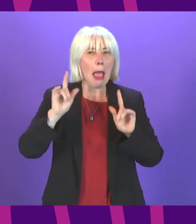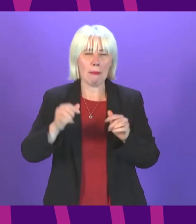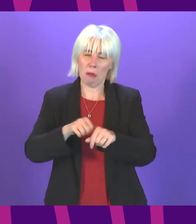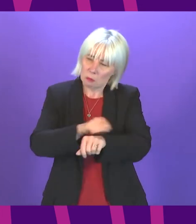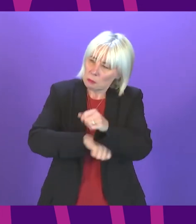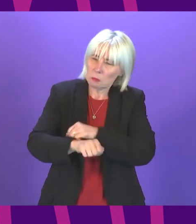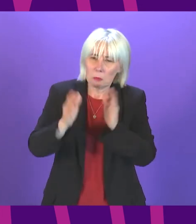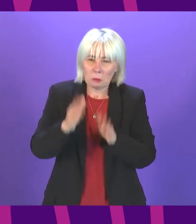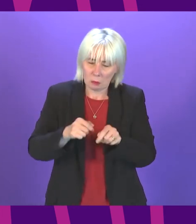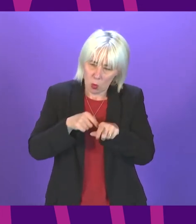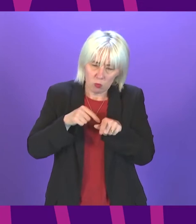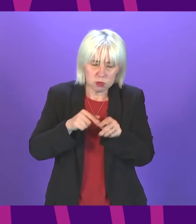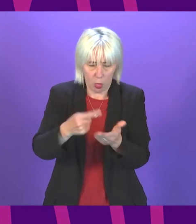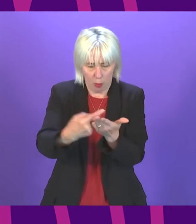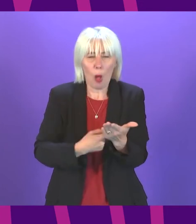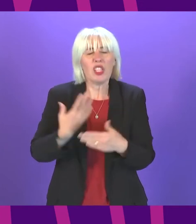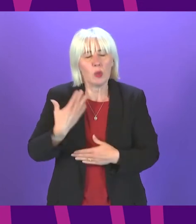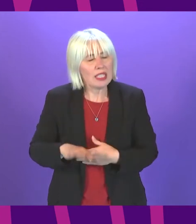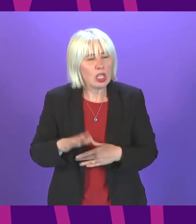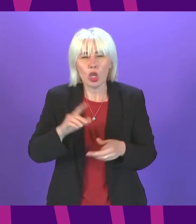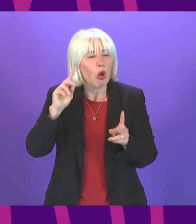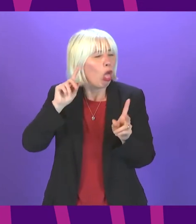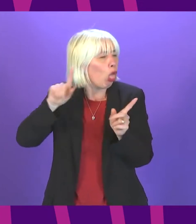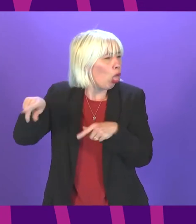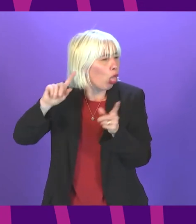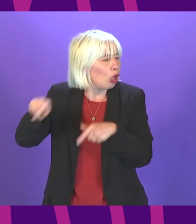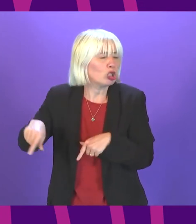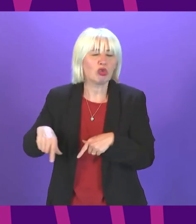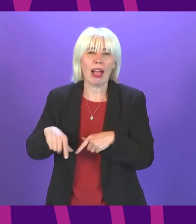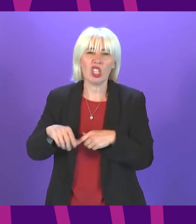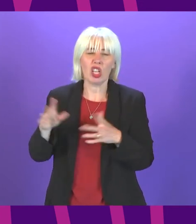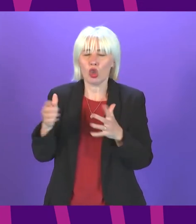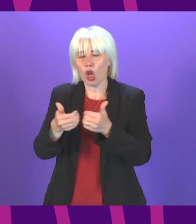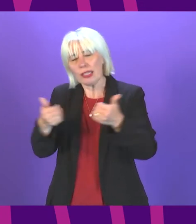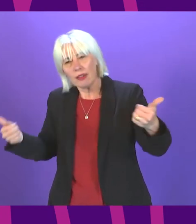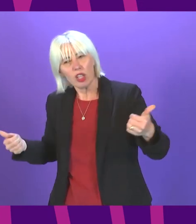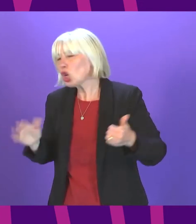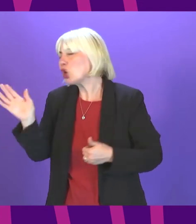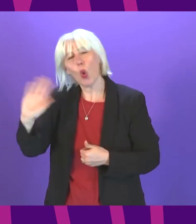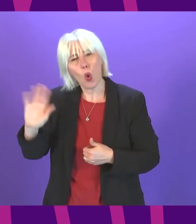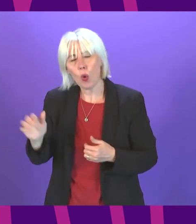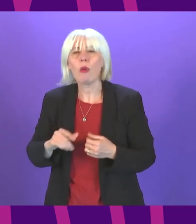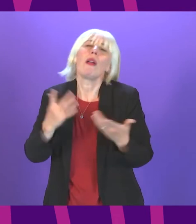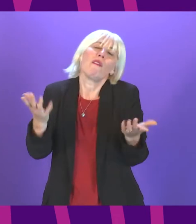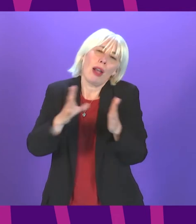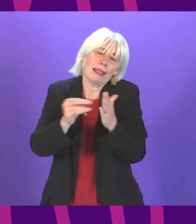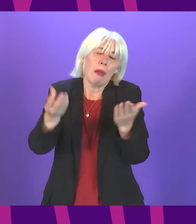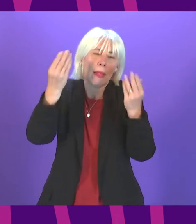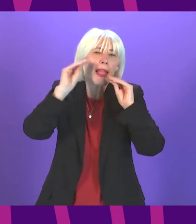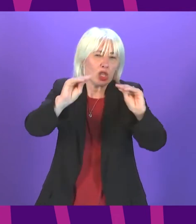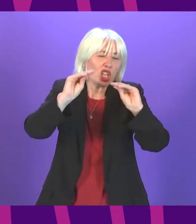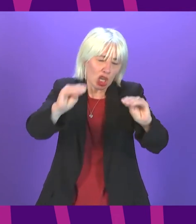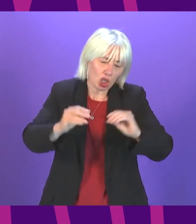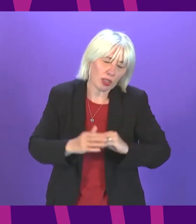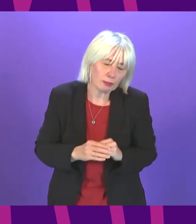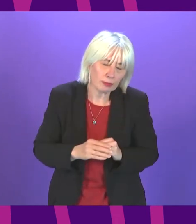needed without any distractions and the inevitable division presiding officer take education an area